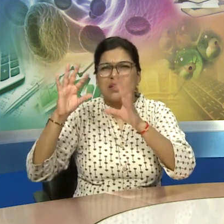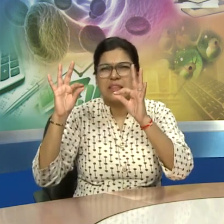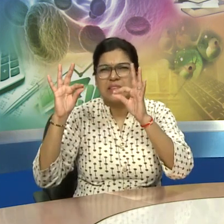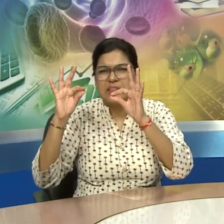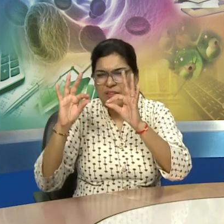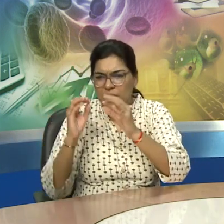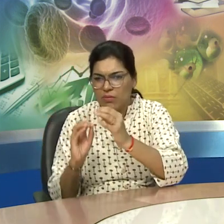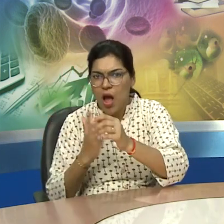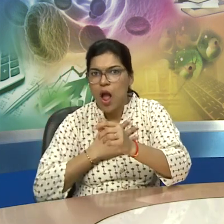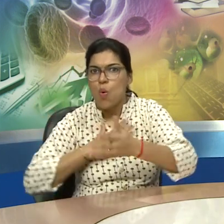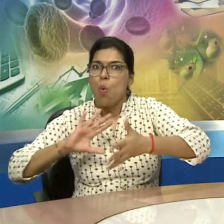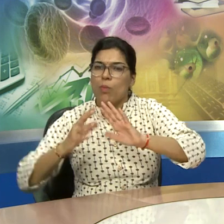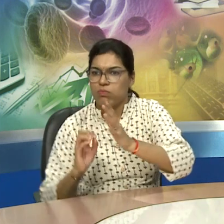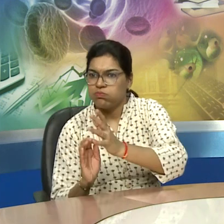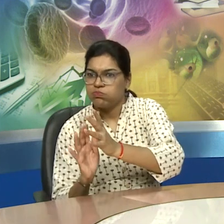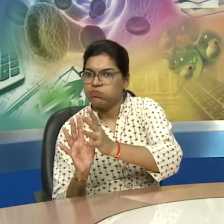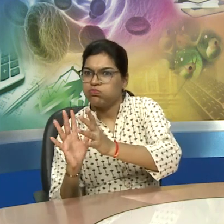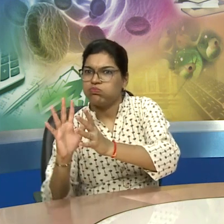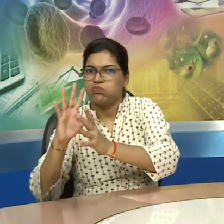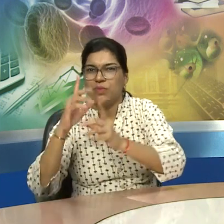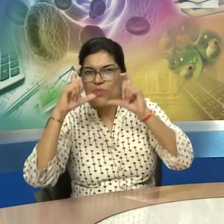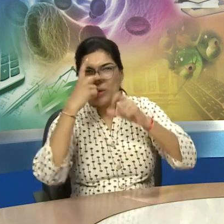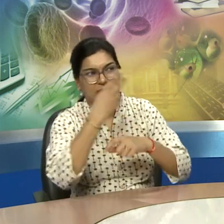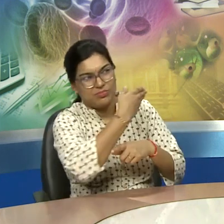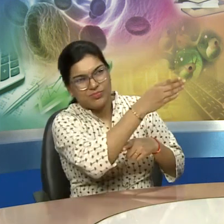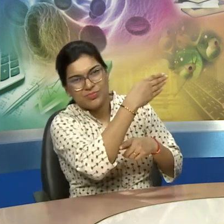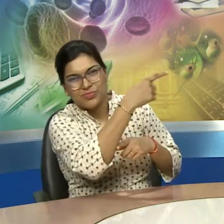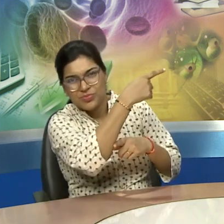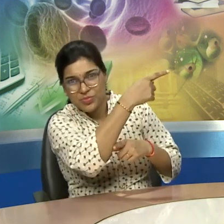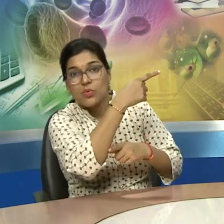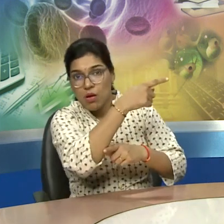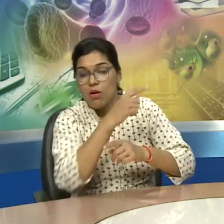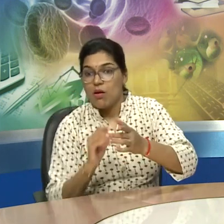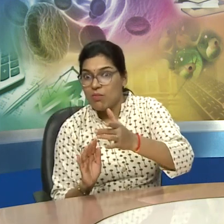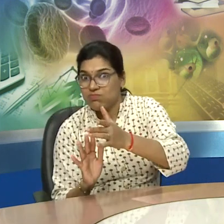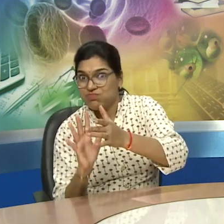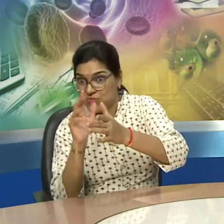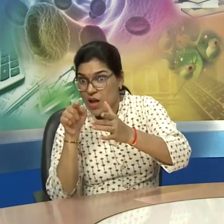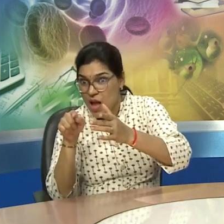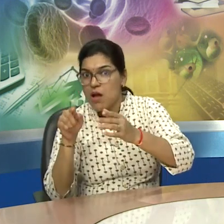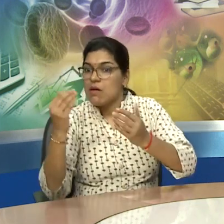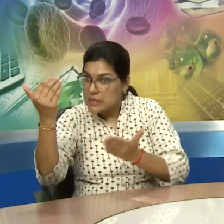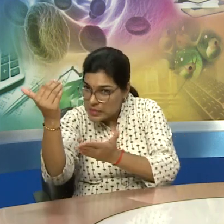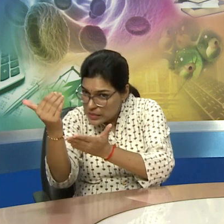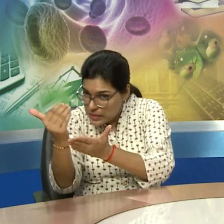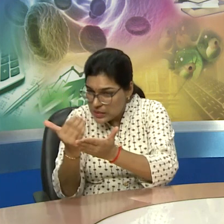and wicks made of moss you can see the image of moss on the screen